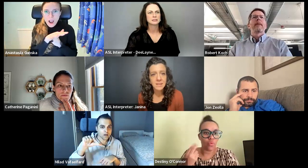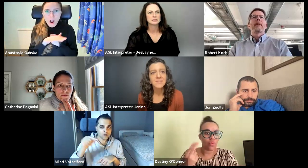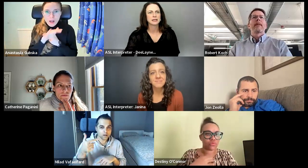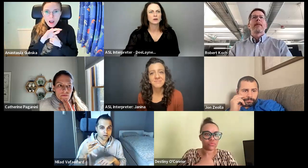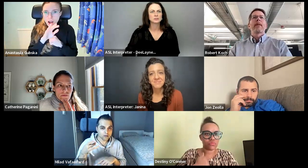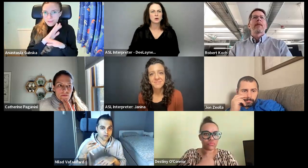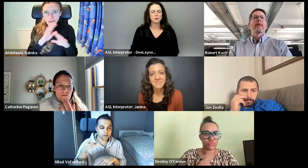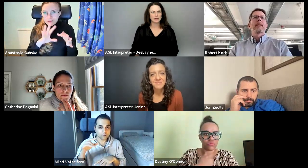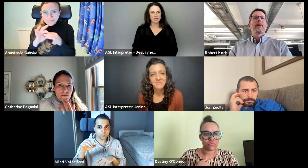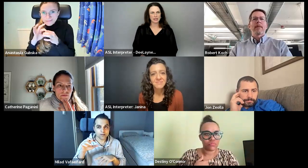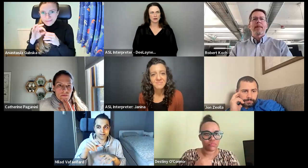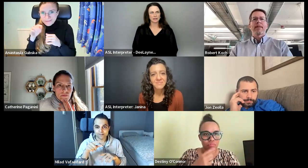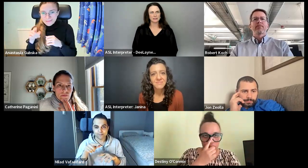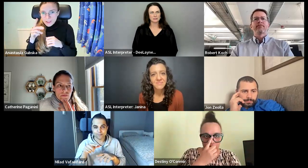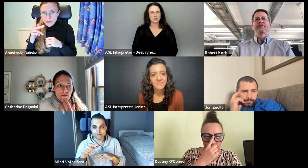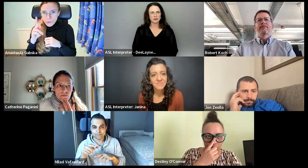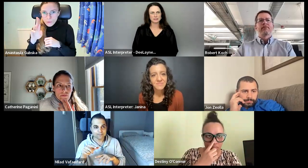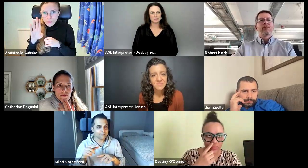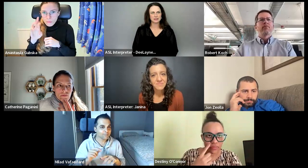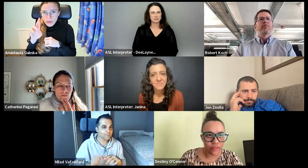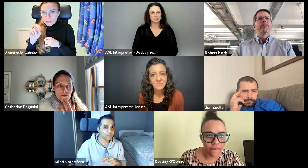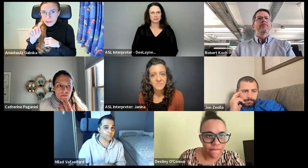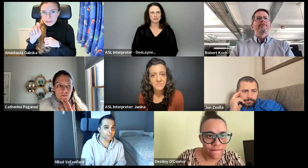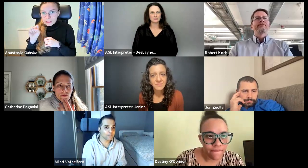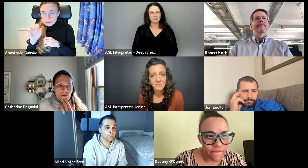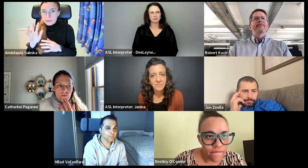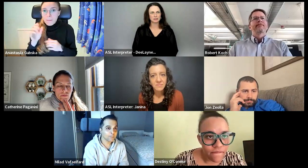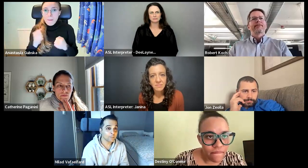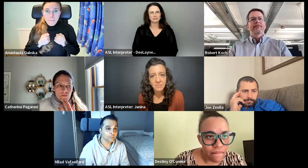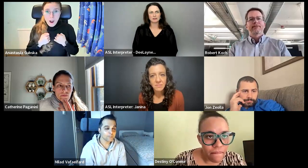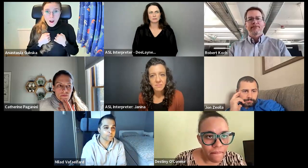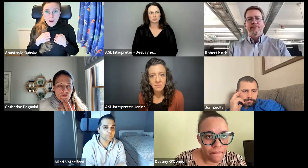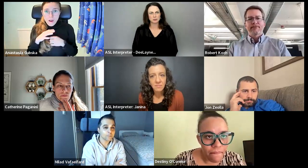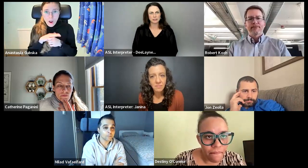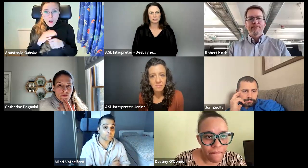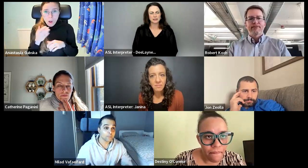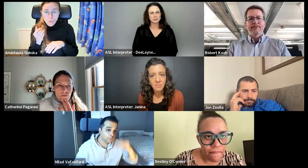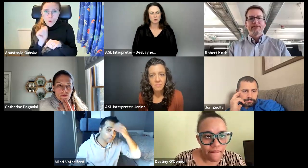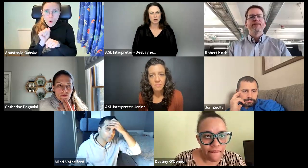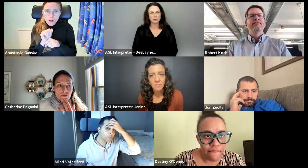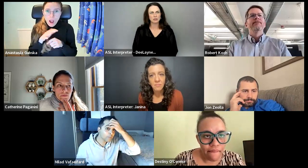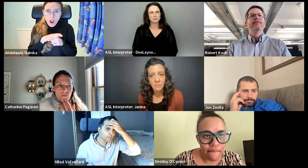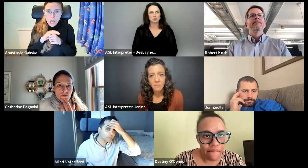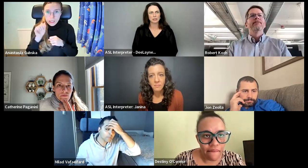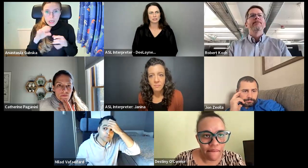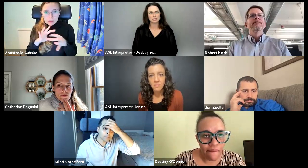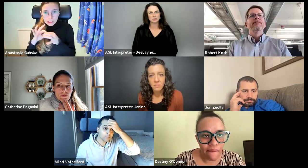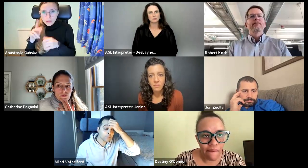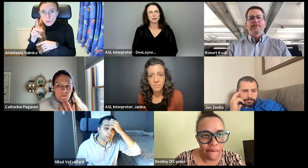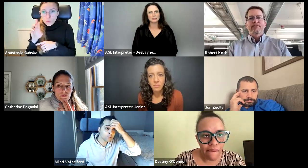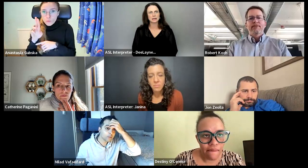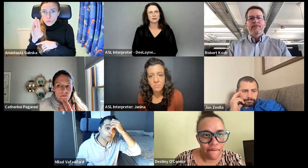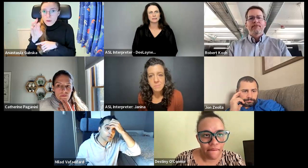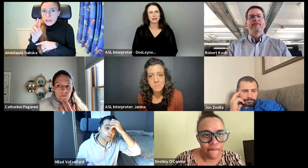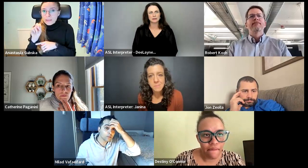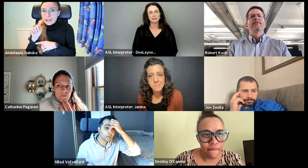Anastasia is saying, also in that area as well, it's not really, I'm not really very much related to that as well, to Kubernetes either,